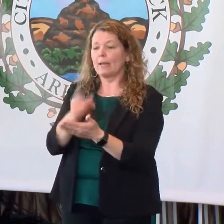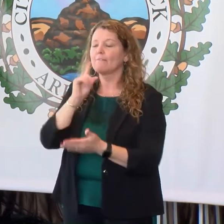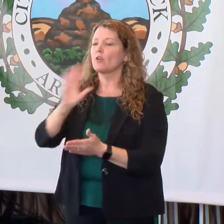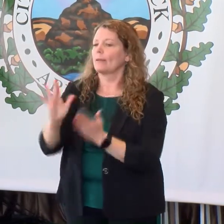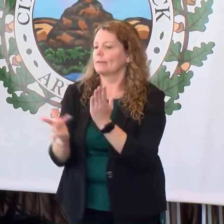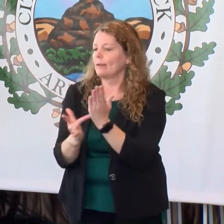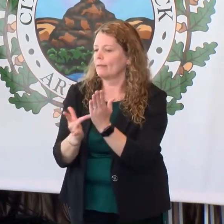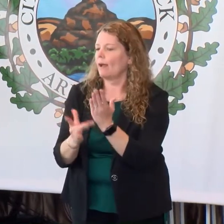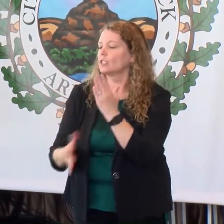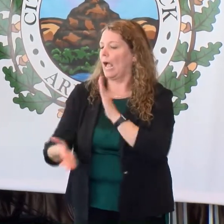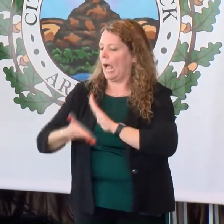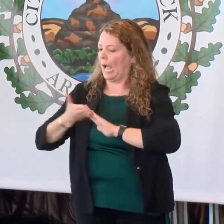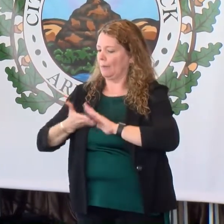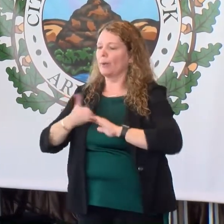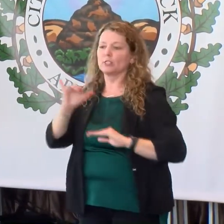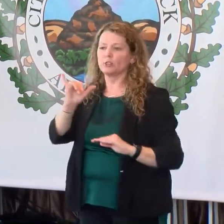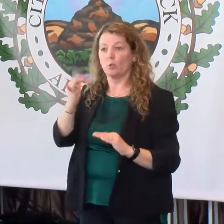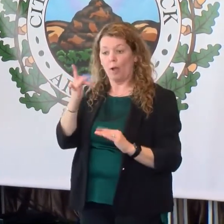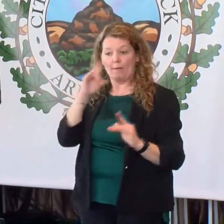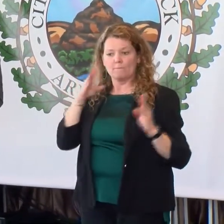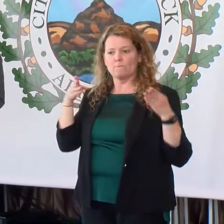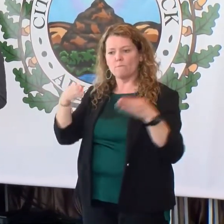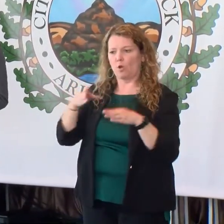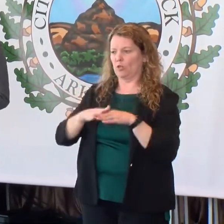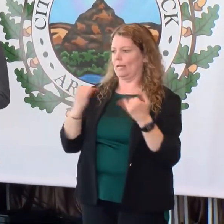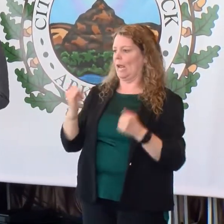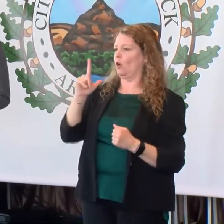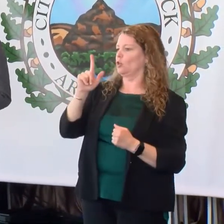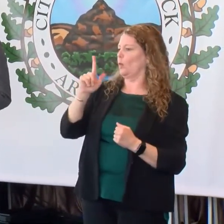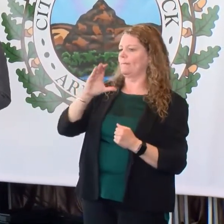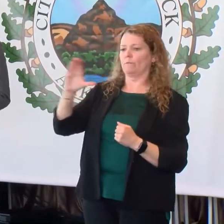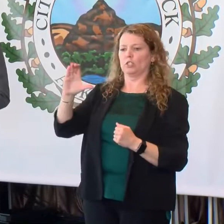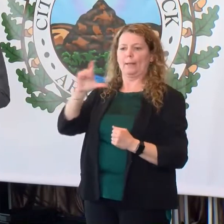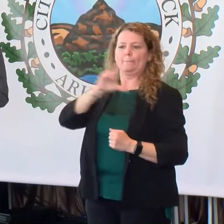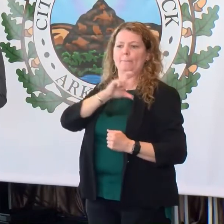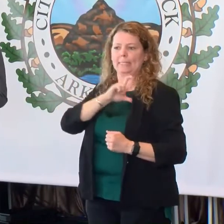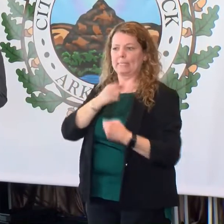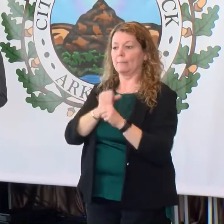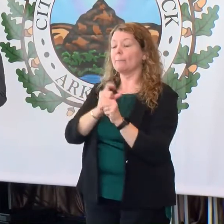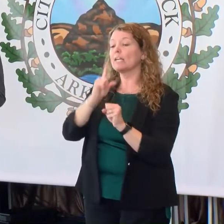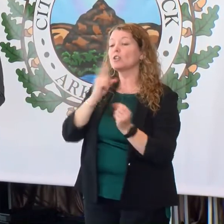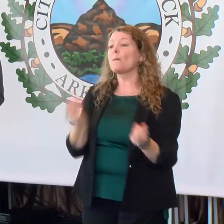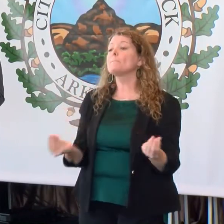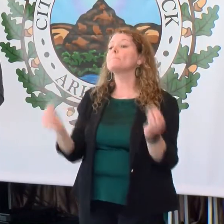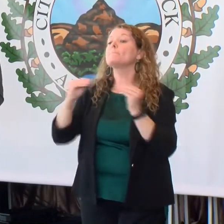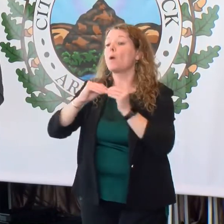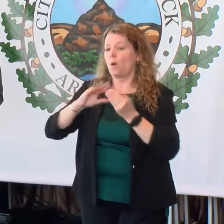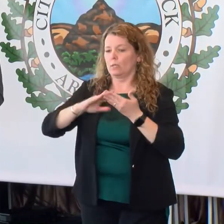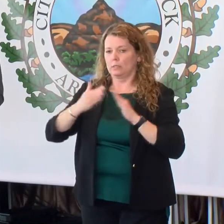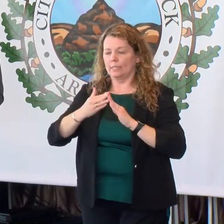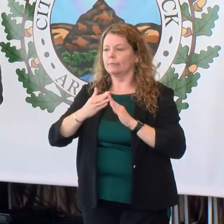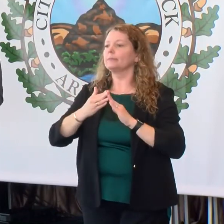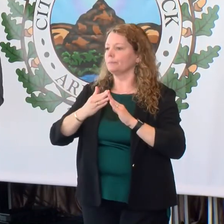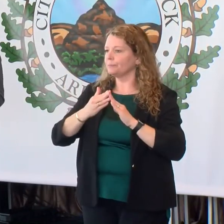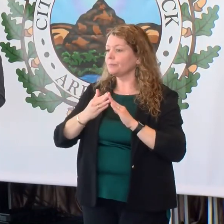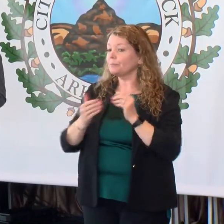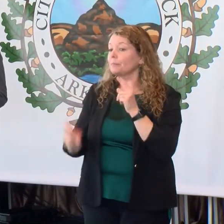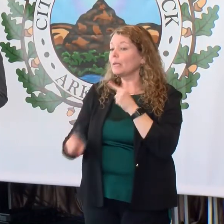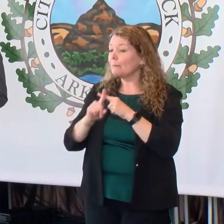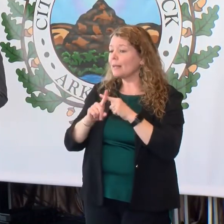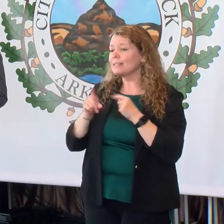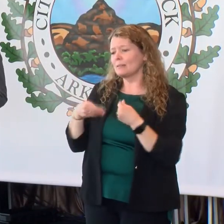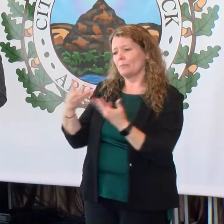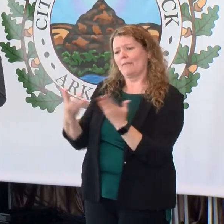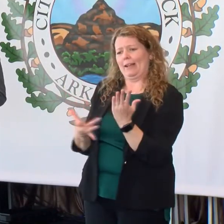and operations so we can truly focus on 21st century community policing to have more community policing officers as well as technology